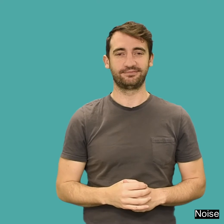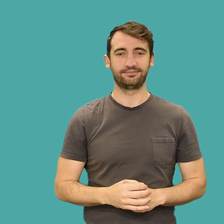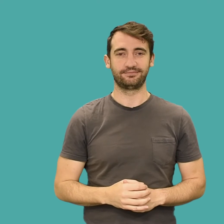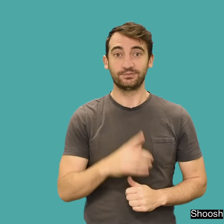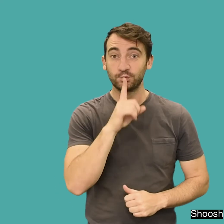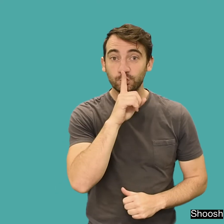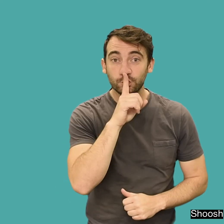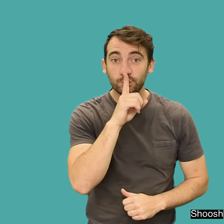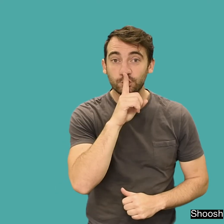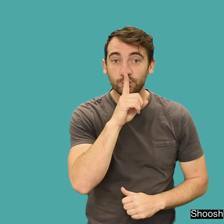Shush.